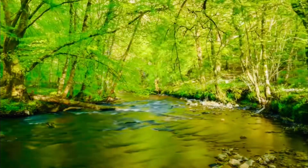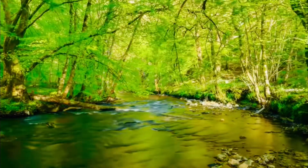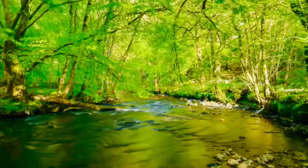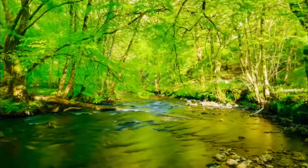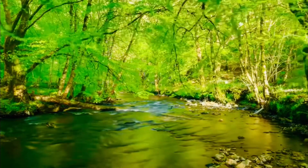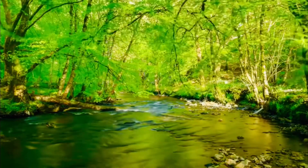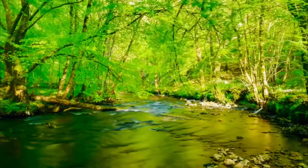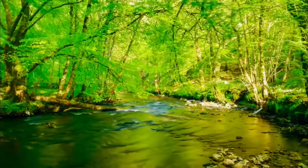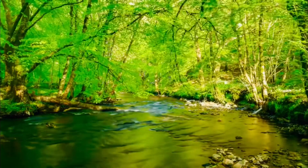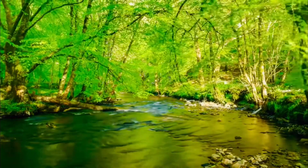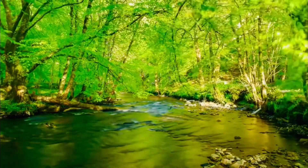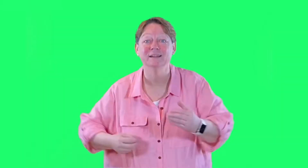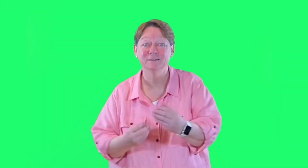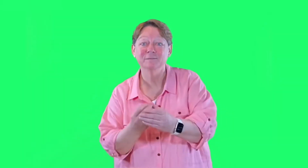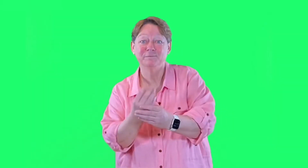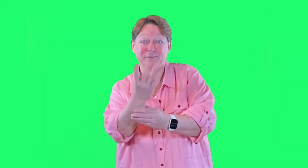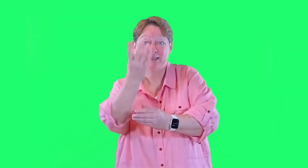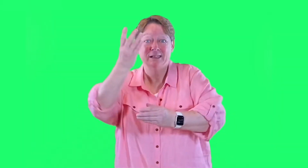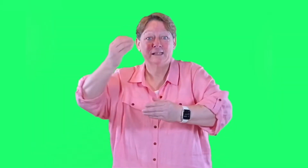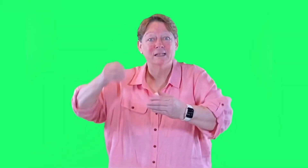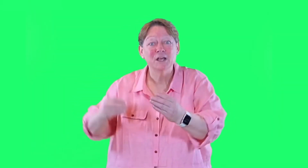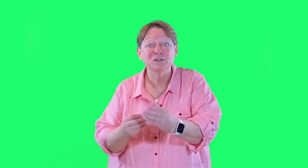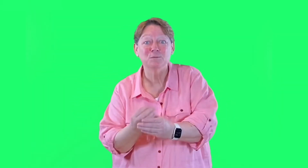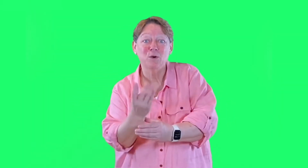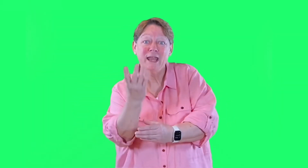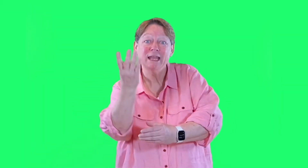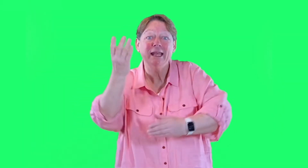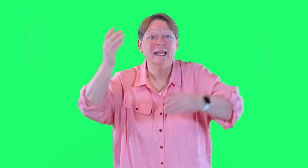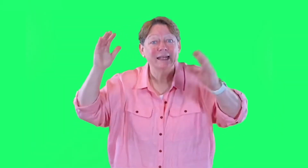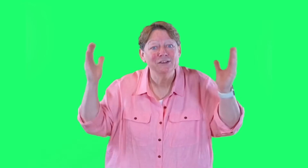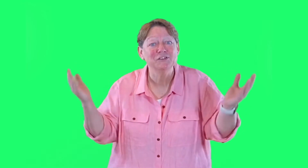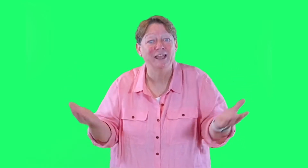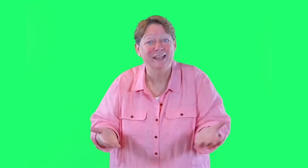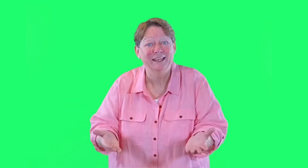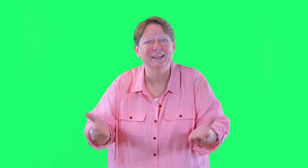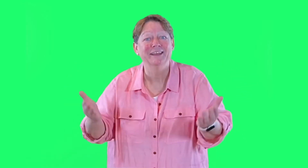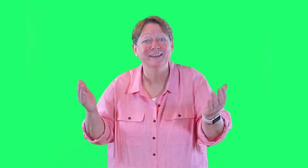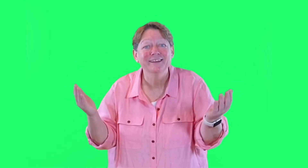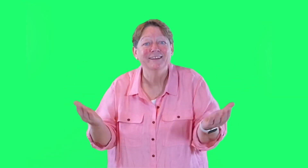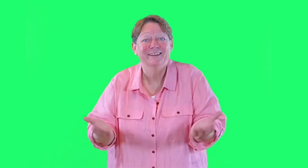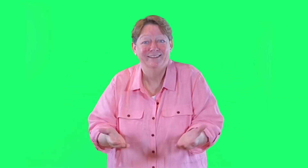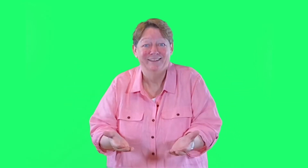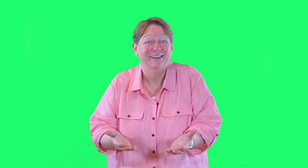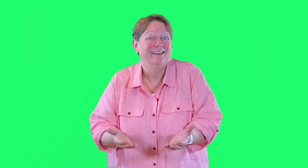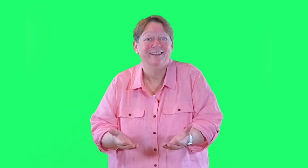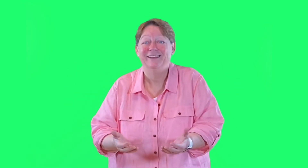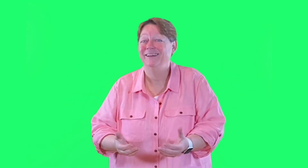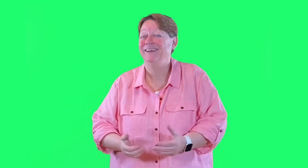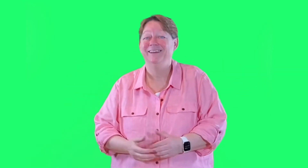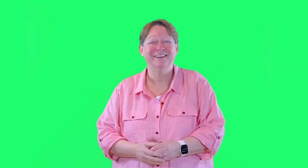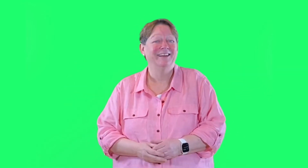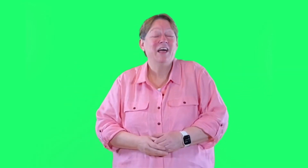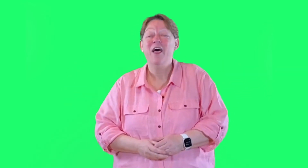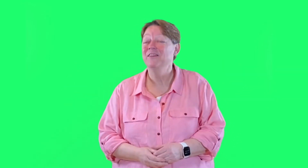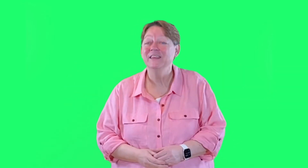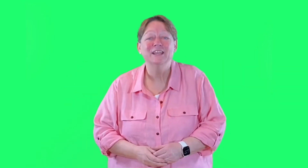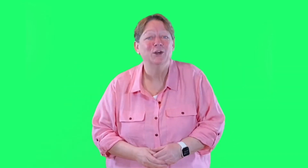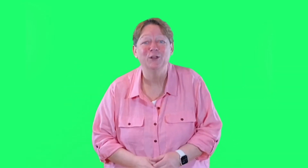Spring. Spring is here. Yeah. The earth